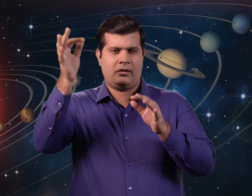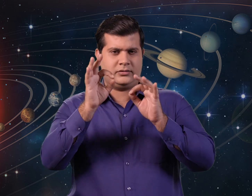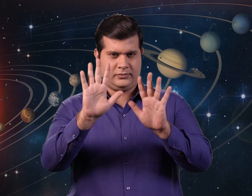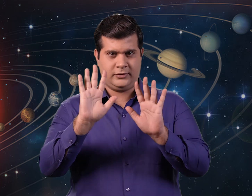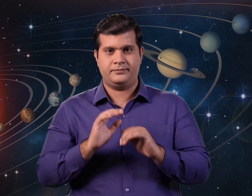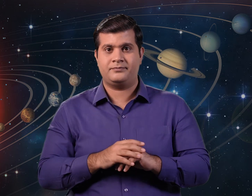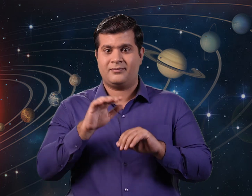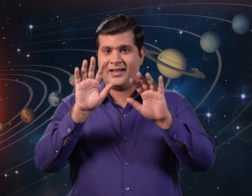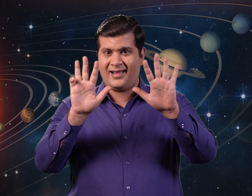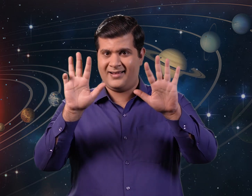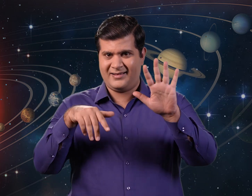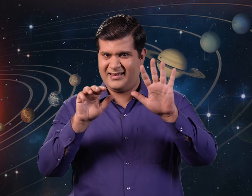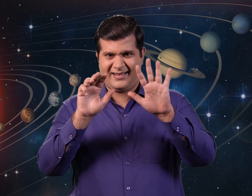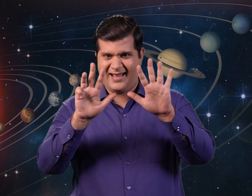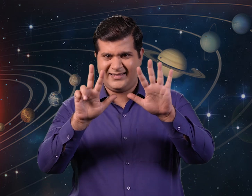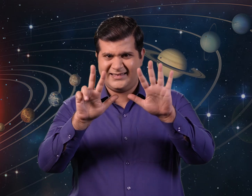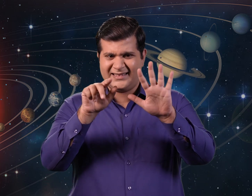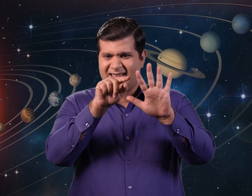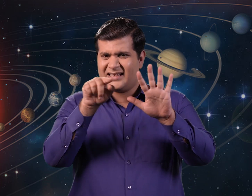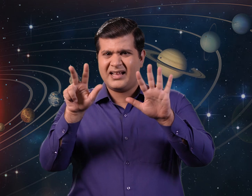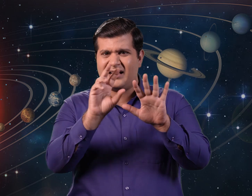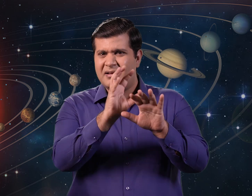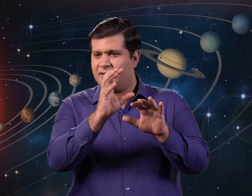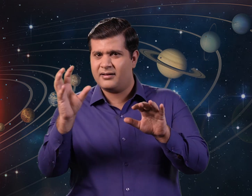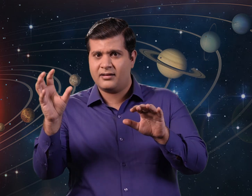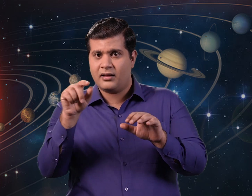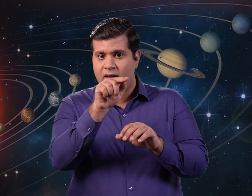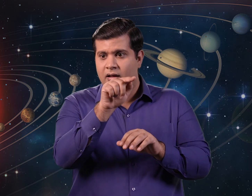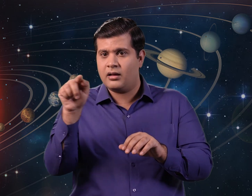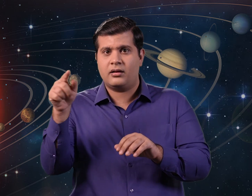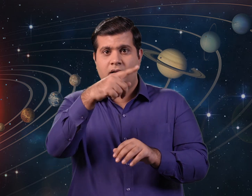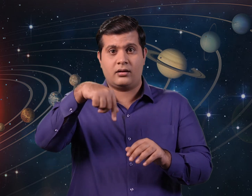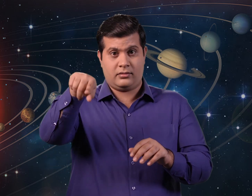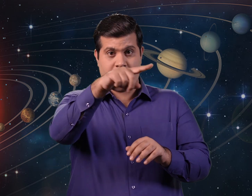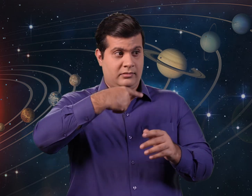the 9th planet in another video. Human beings live on planet Earth. You all know this.